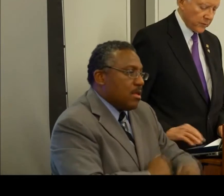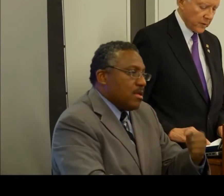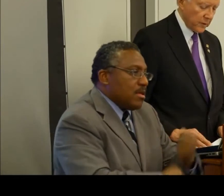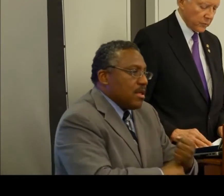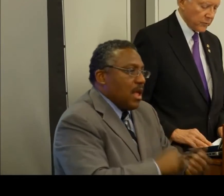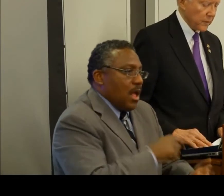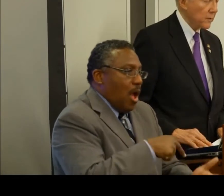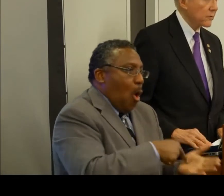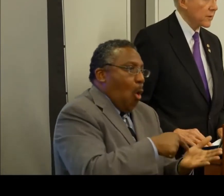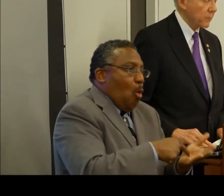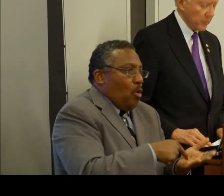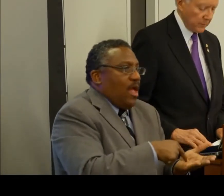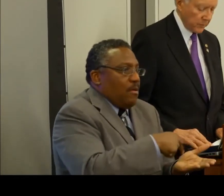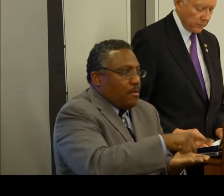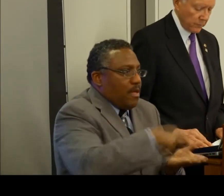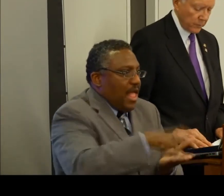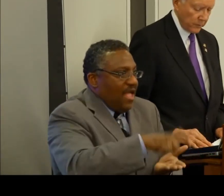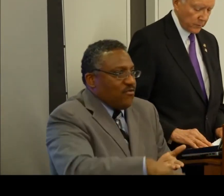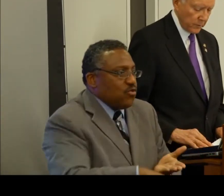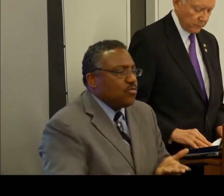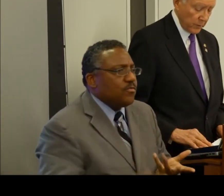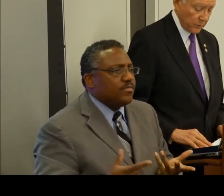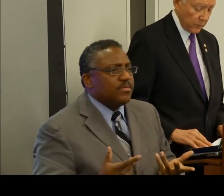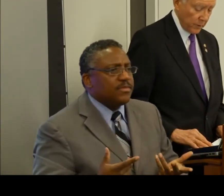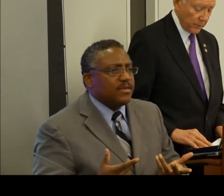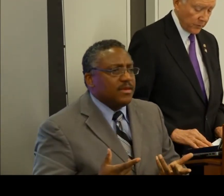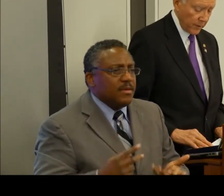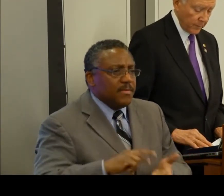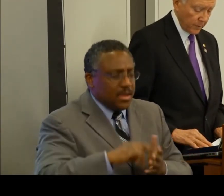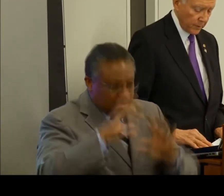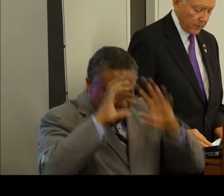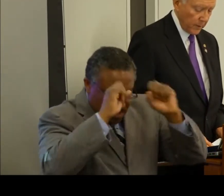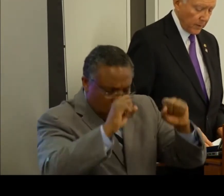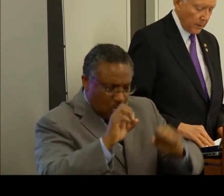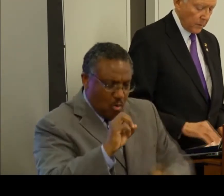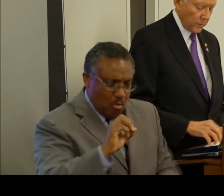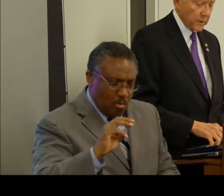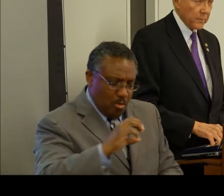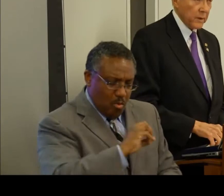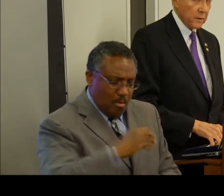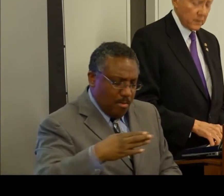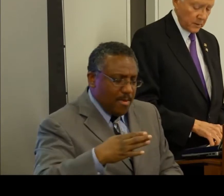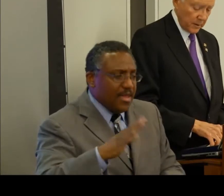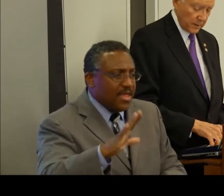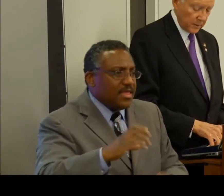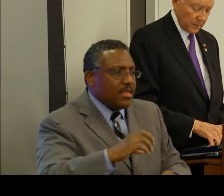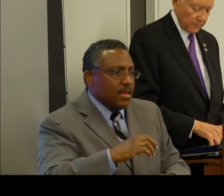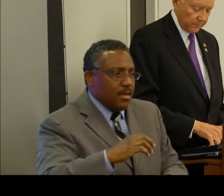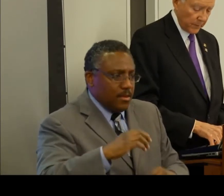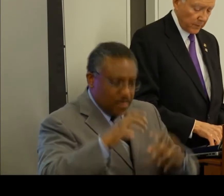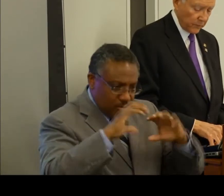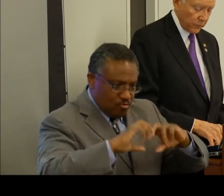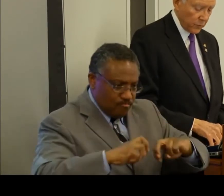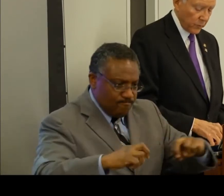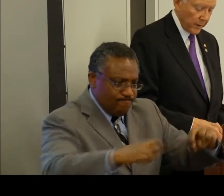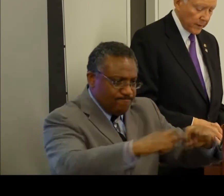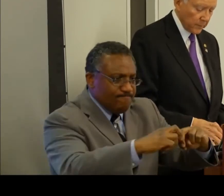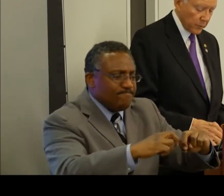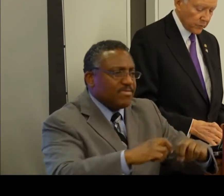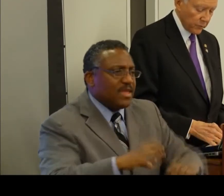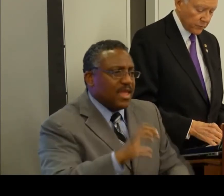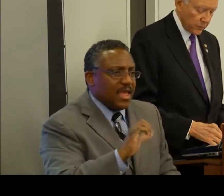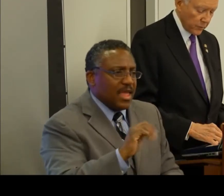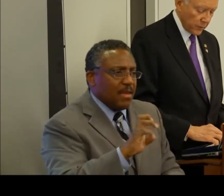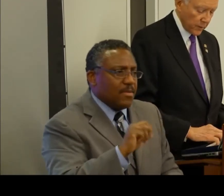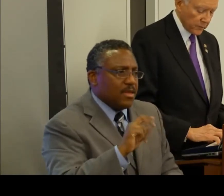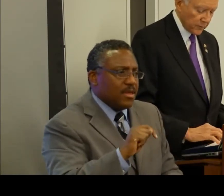Board of Trustees, which includes several members of President Obama's cabinet, recommend that the sooner we